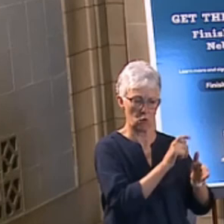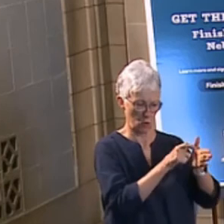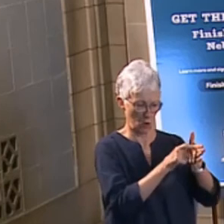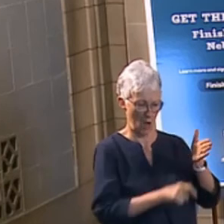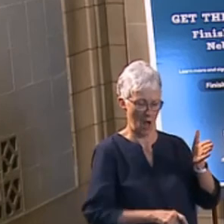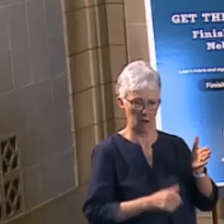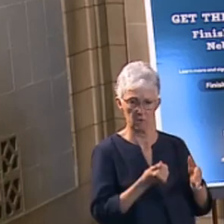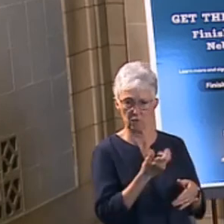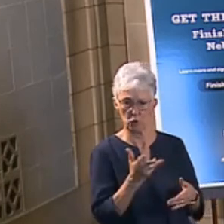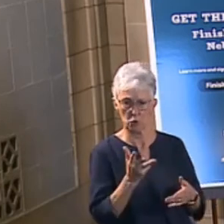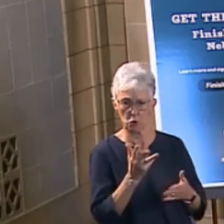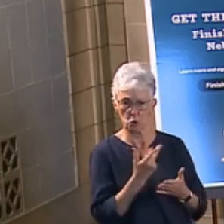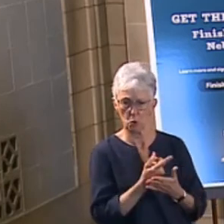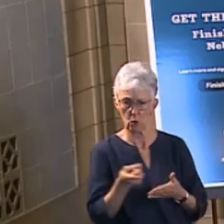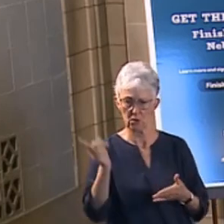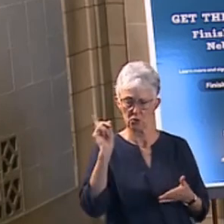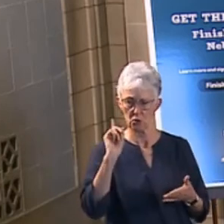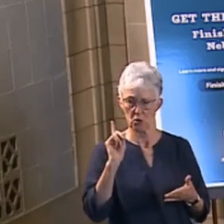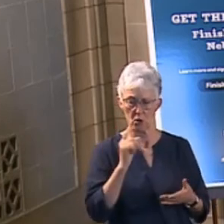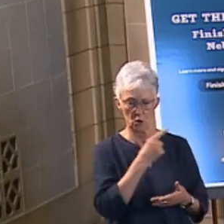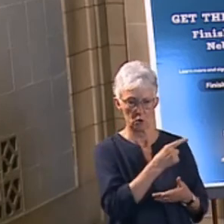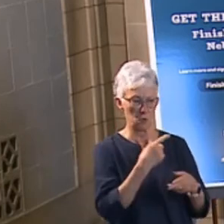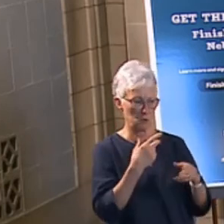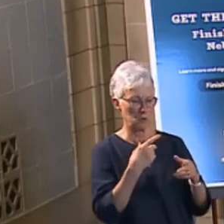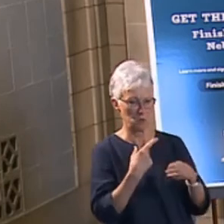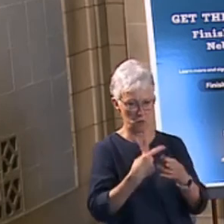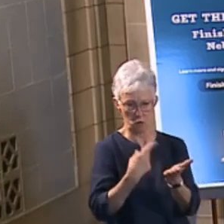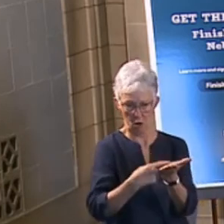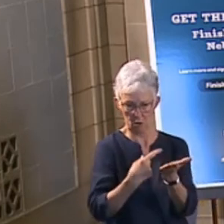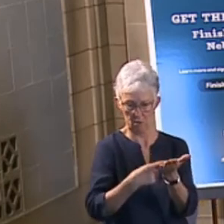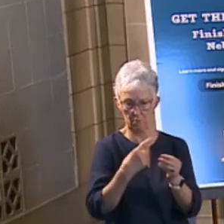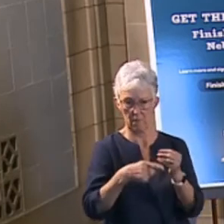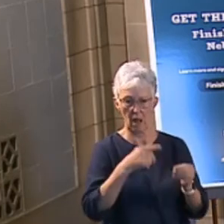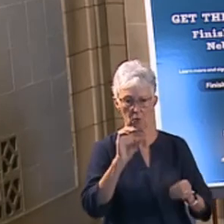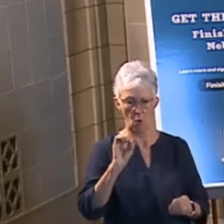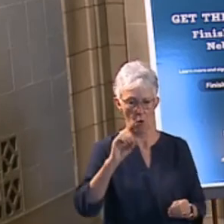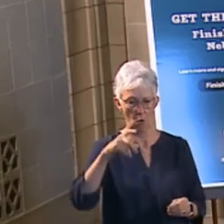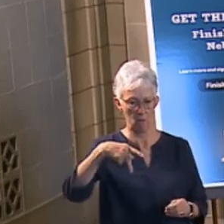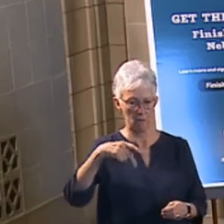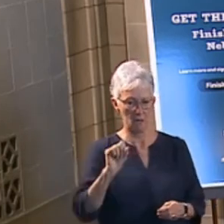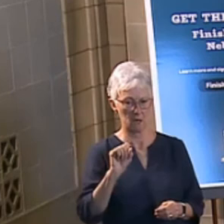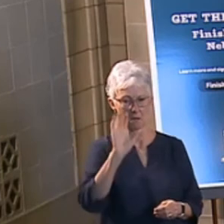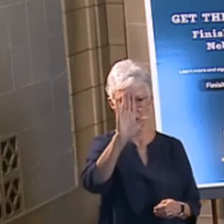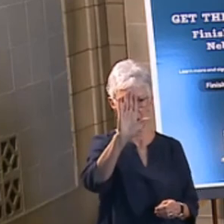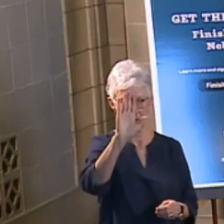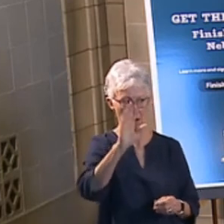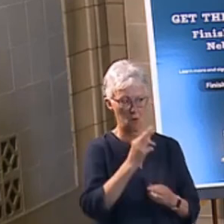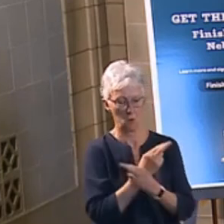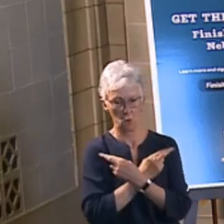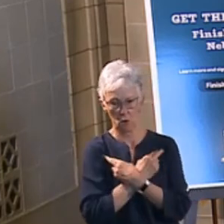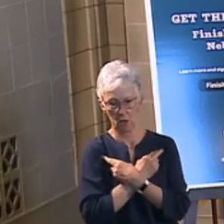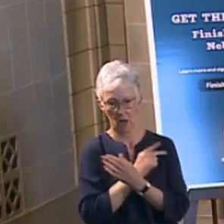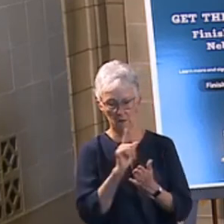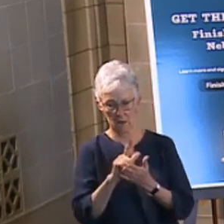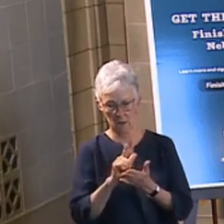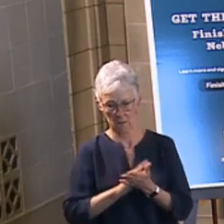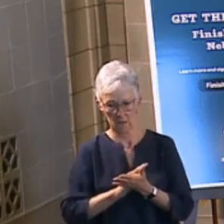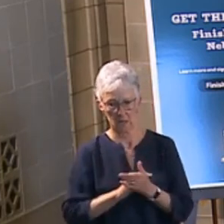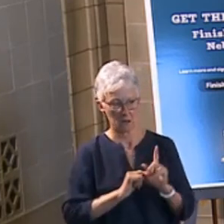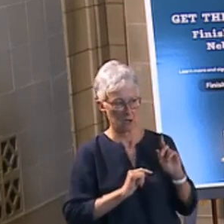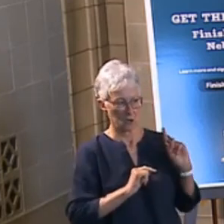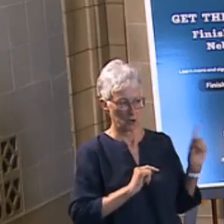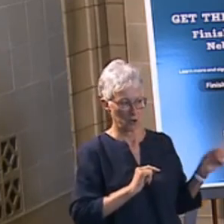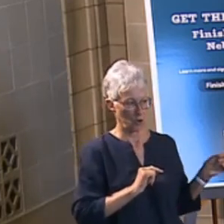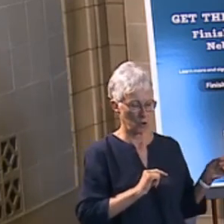weighing in on the OPS retirement bill, you weighed in on a bill that would